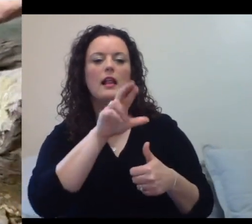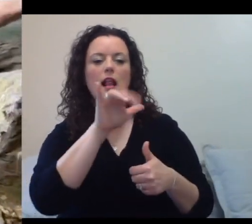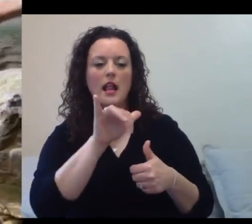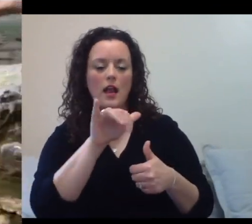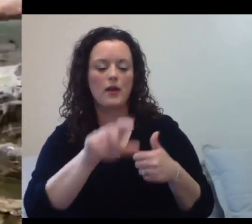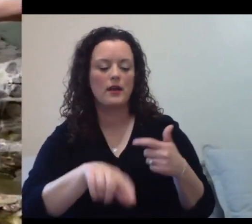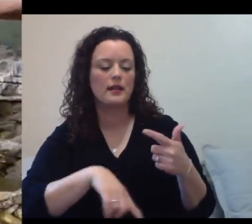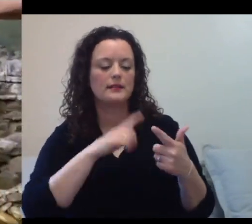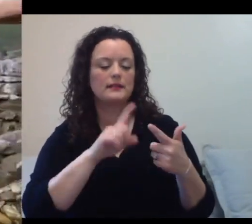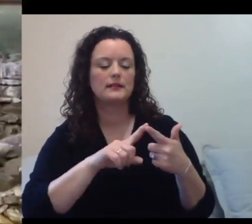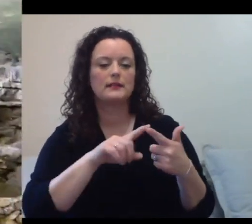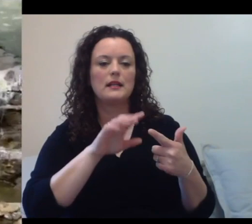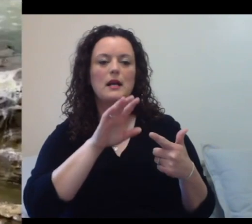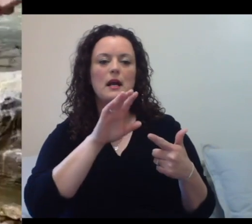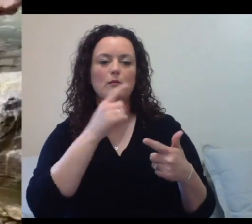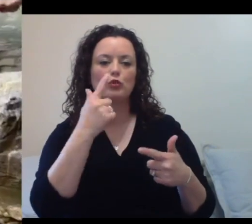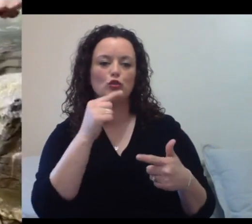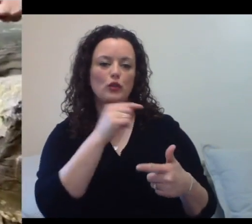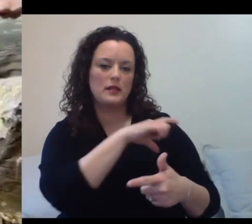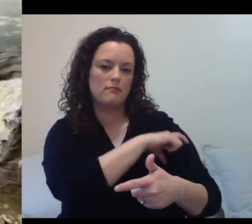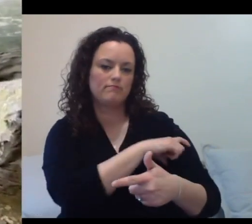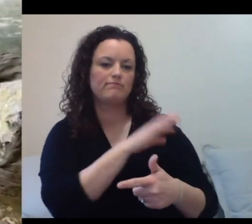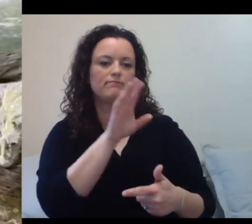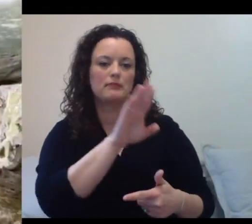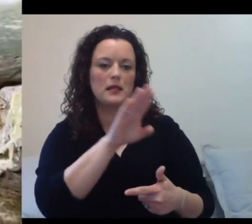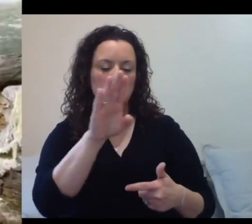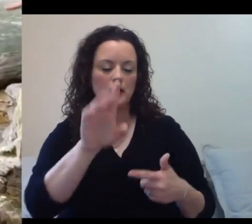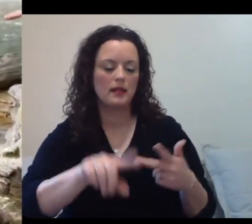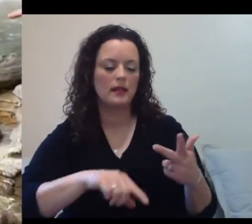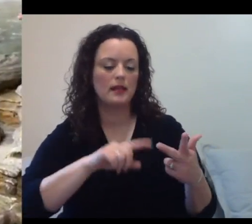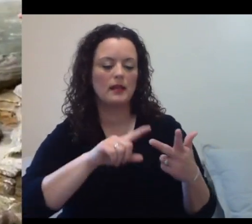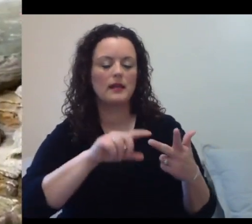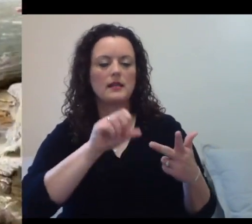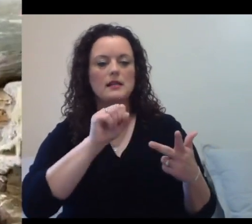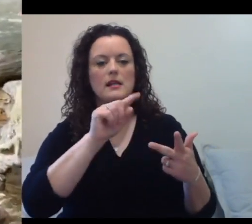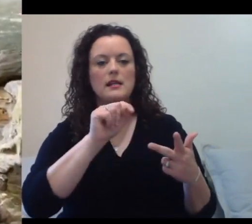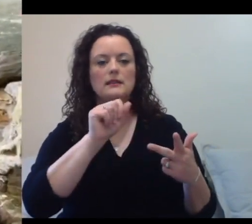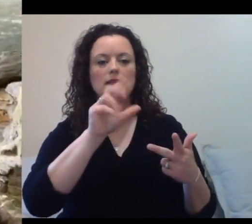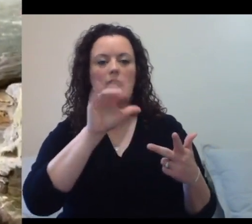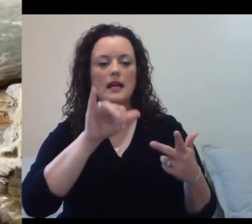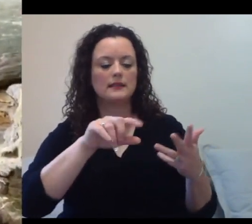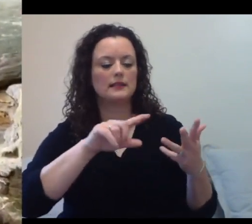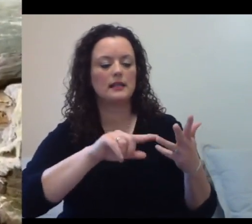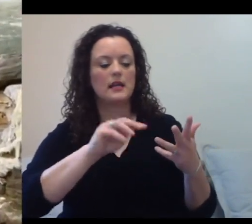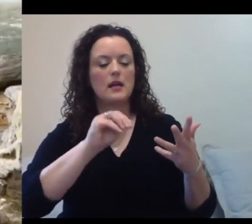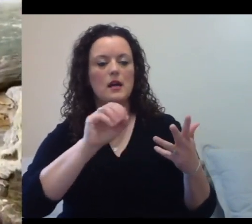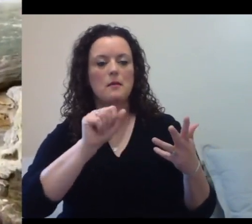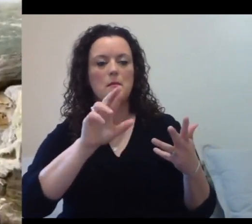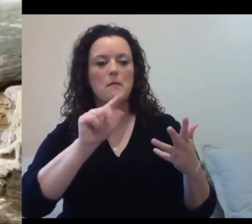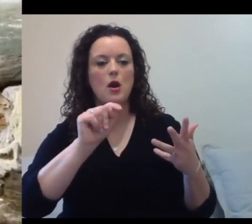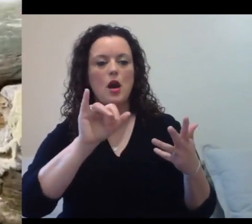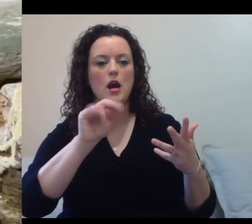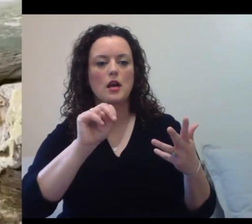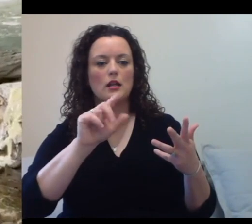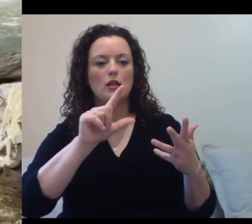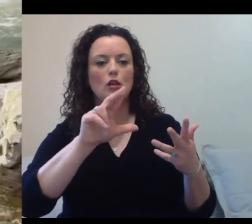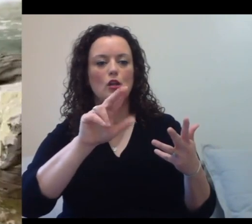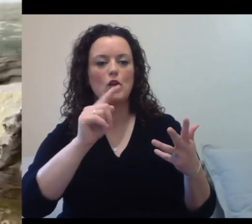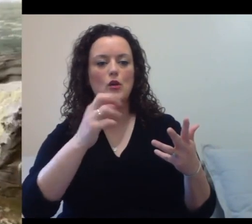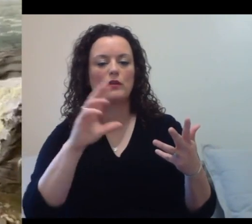bracelet is Bebe. Then you've got Stacy. You've got Martin Luther. And you've got Coretta Scott. It's really loud in here. Again,